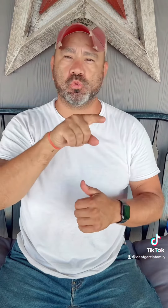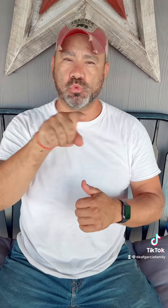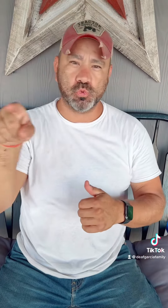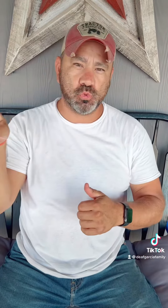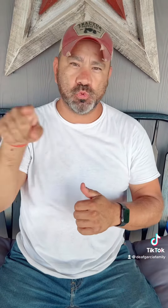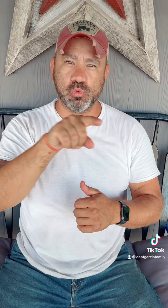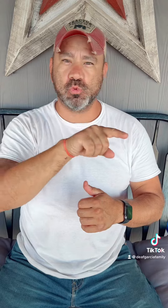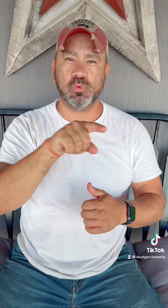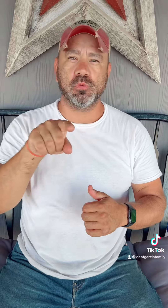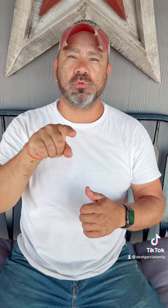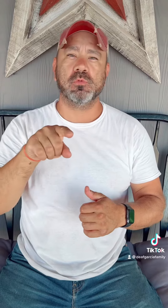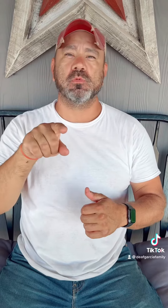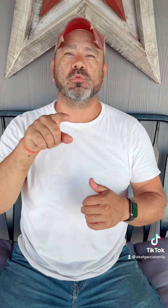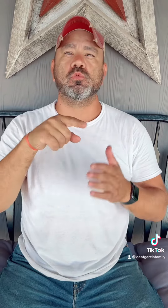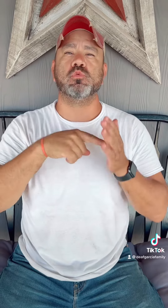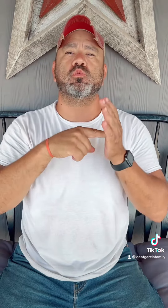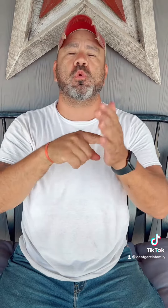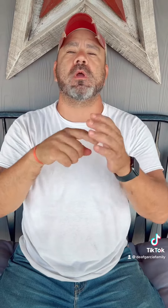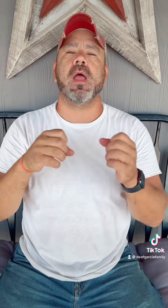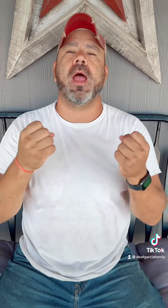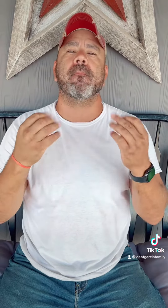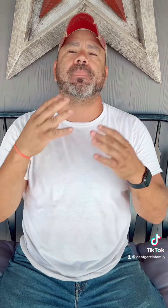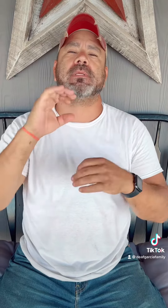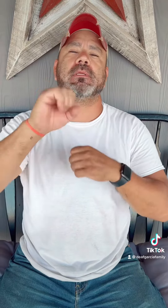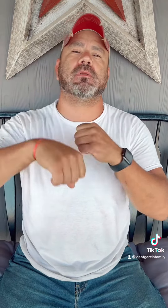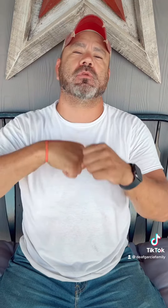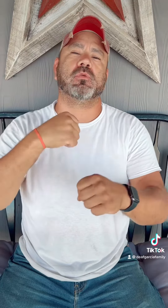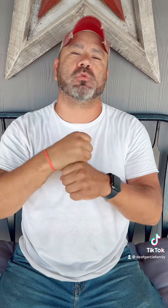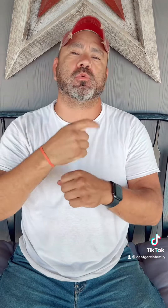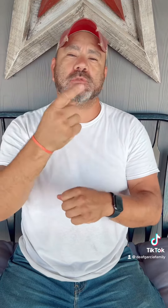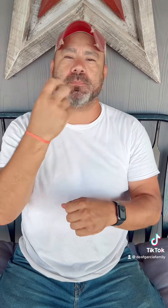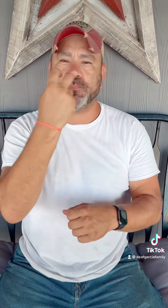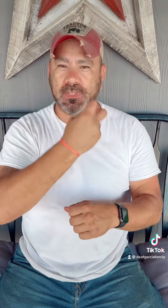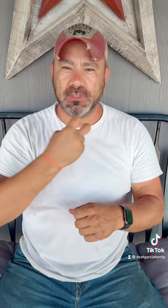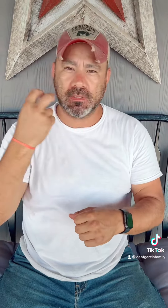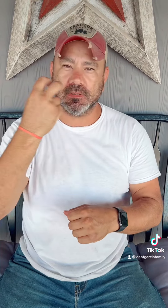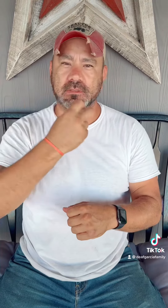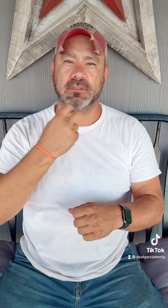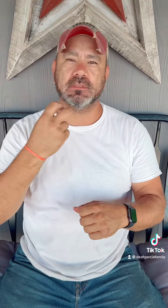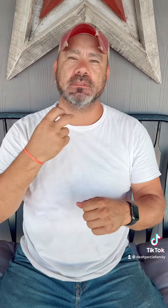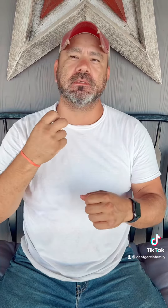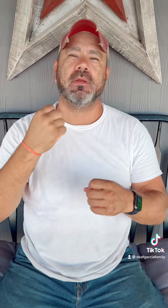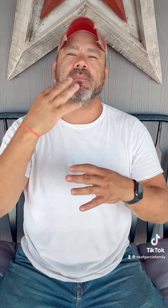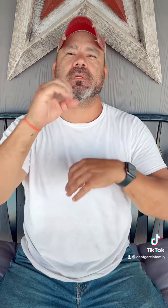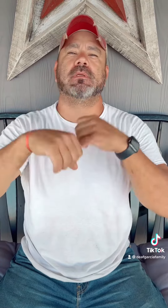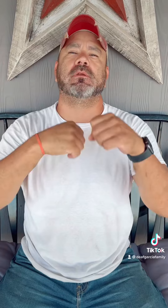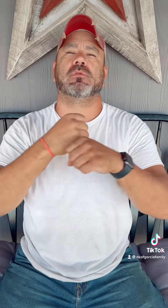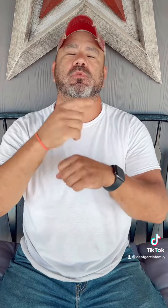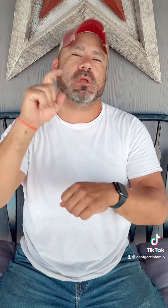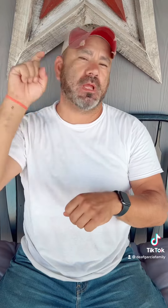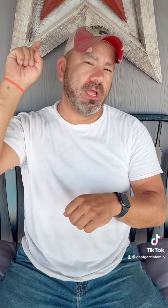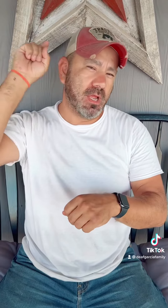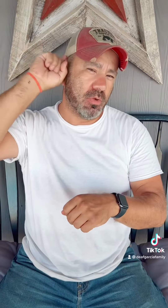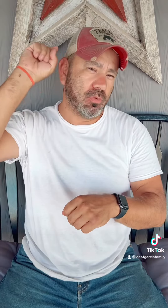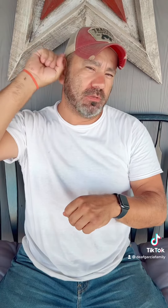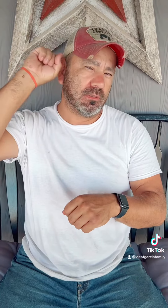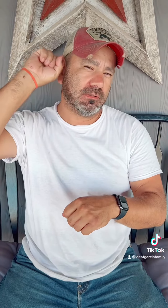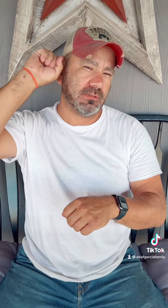challenge you guys. Show us how many years you've been in speech therapy. How many years